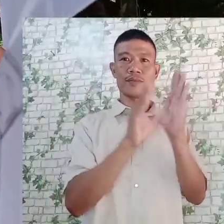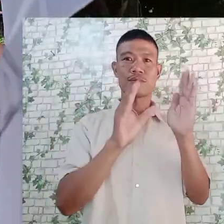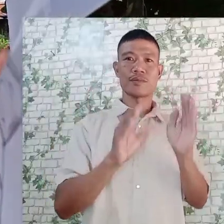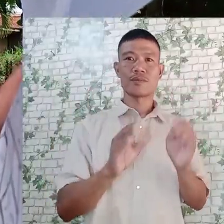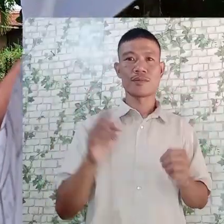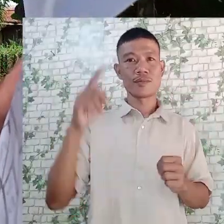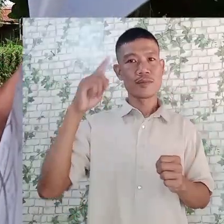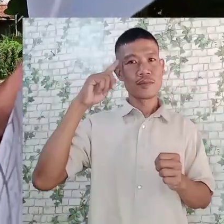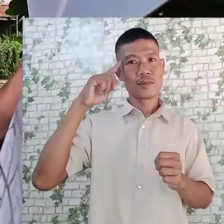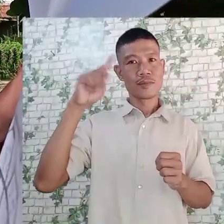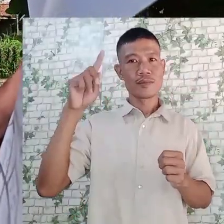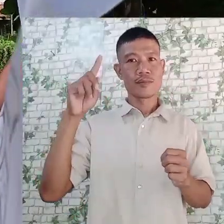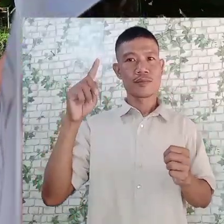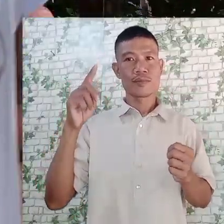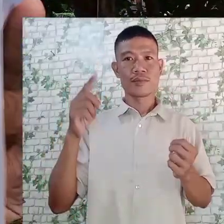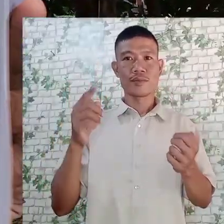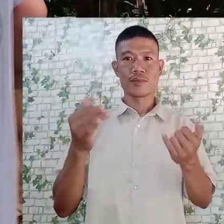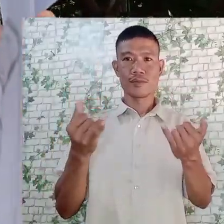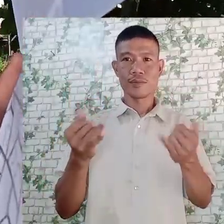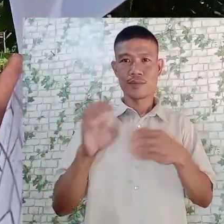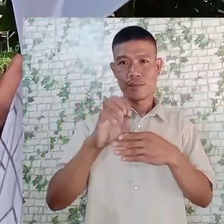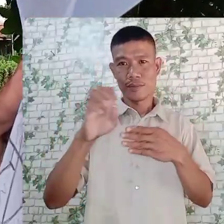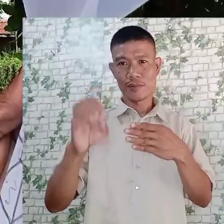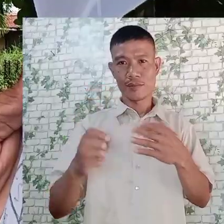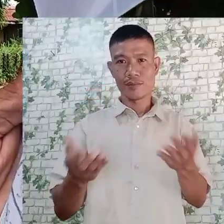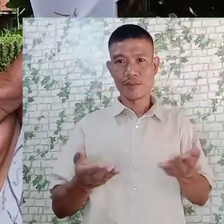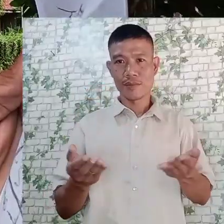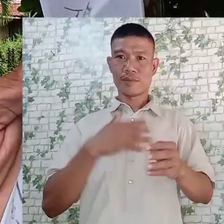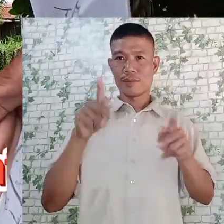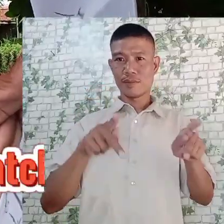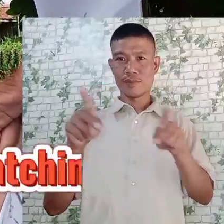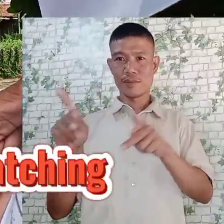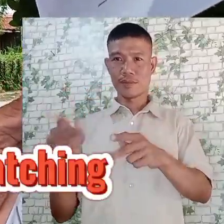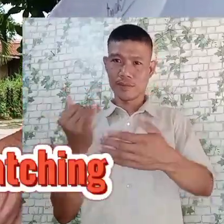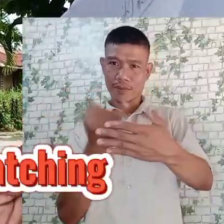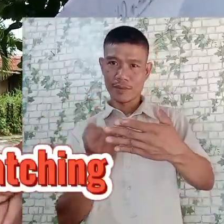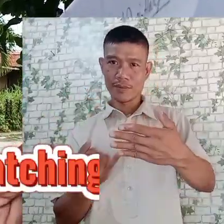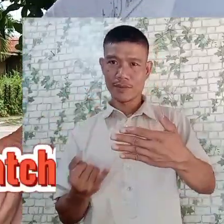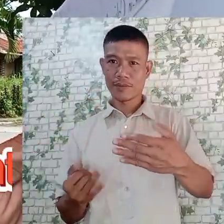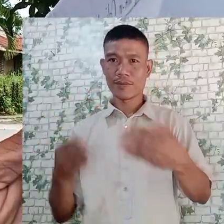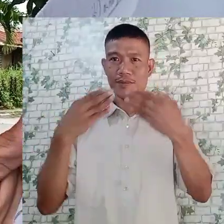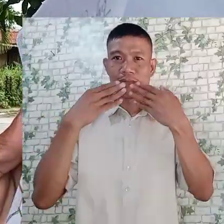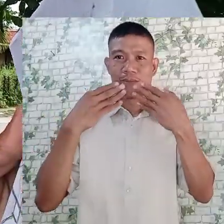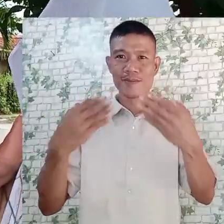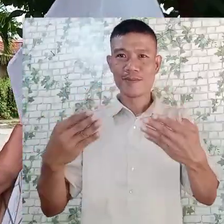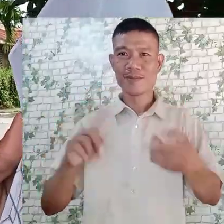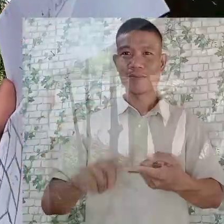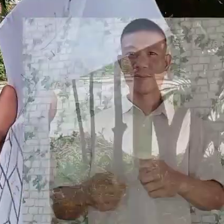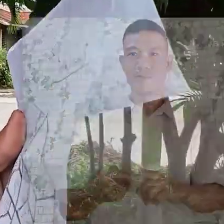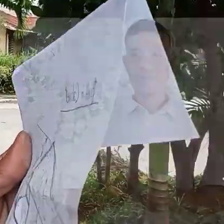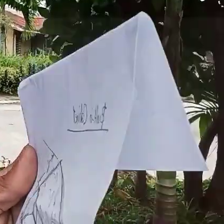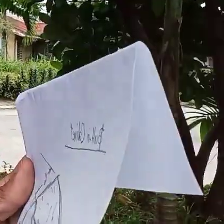So, for now, we will end up here for the creating my sketch. Thank you, guys.